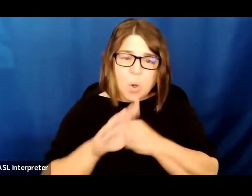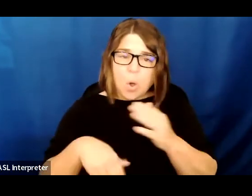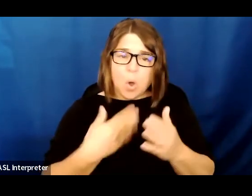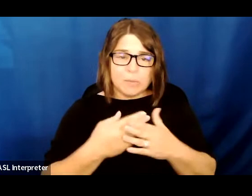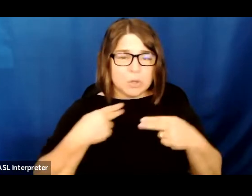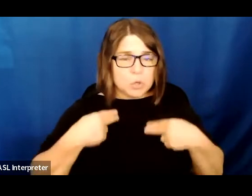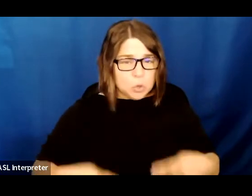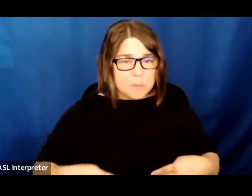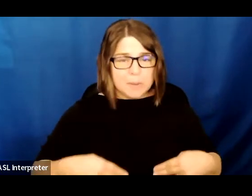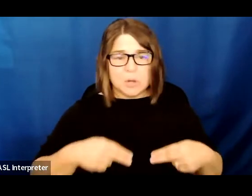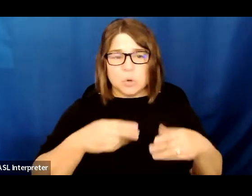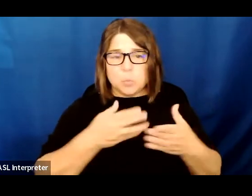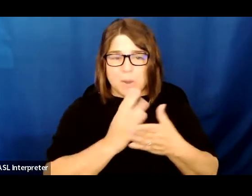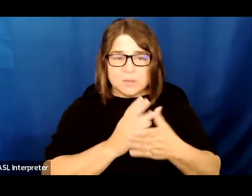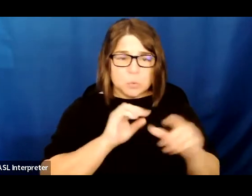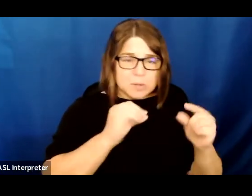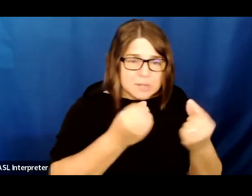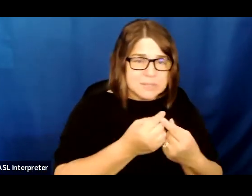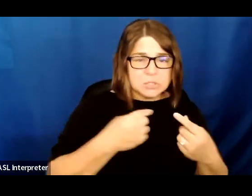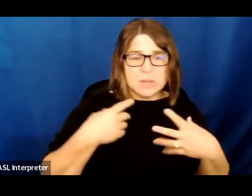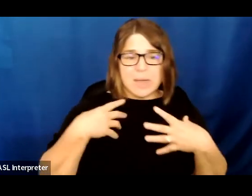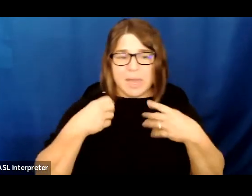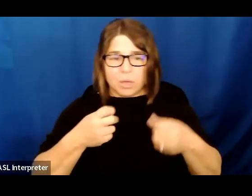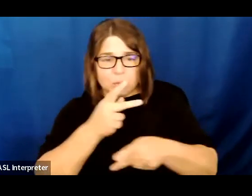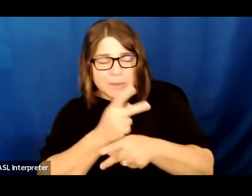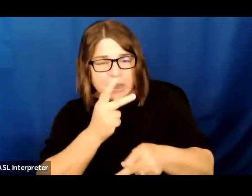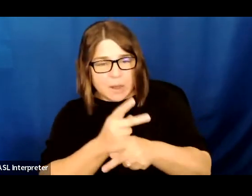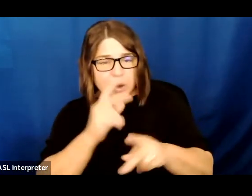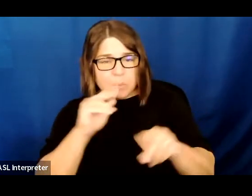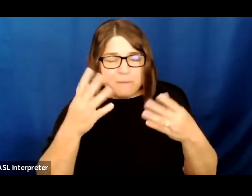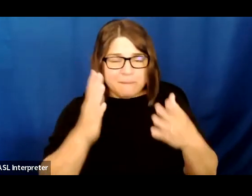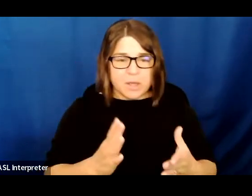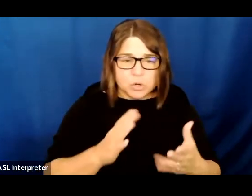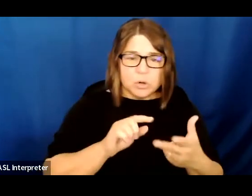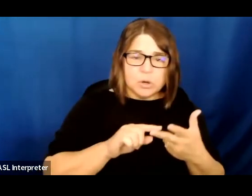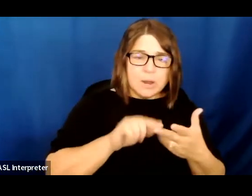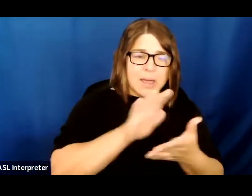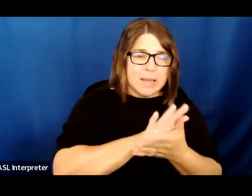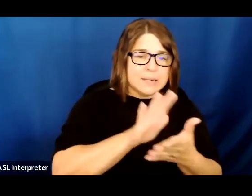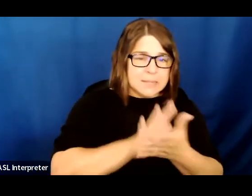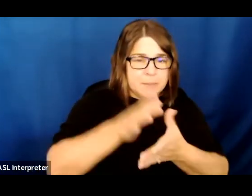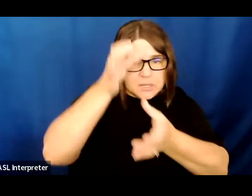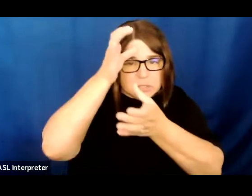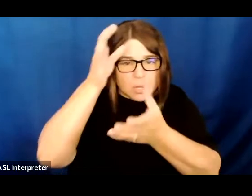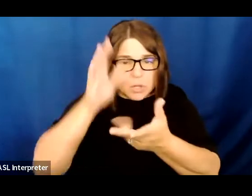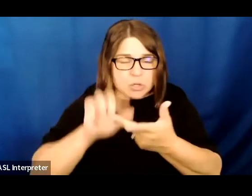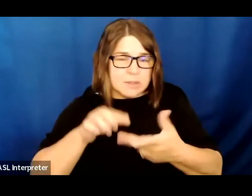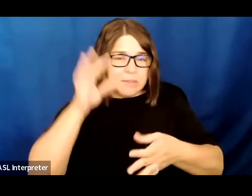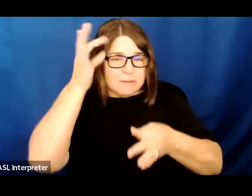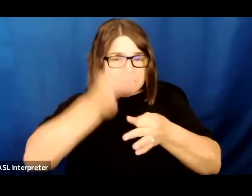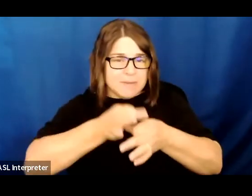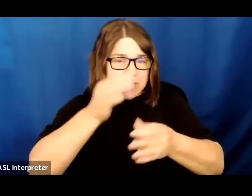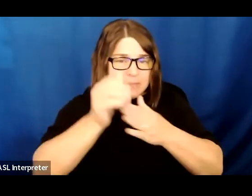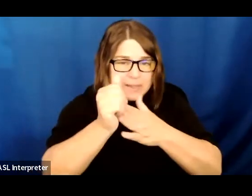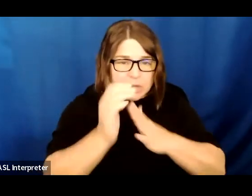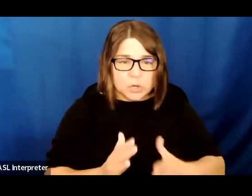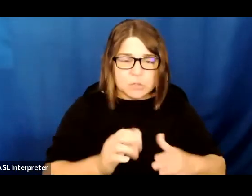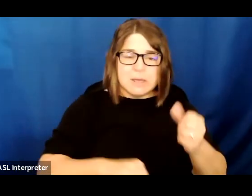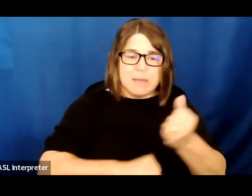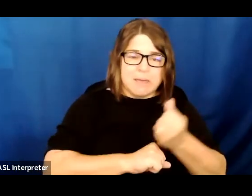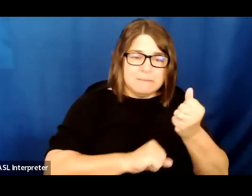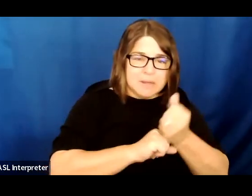the healthcare providers, the lawyers and academic scholars, the faith leaders and the advocates.